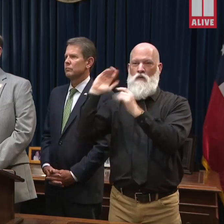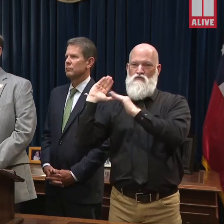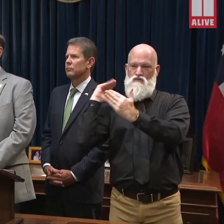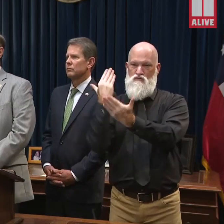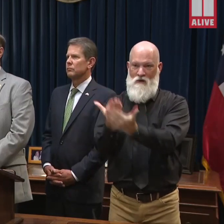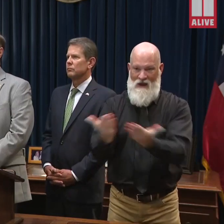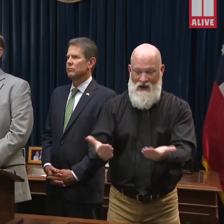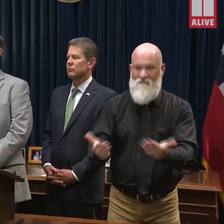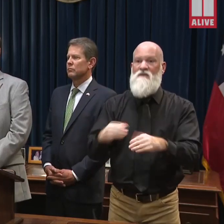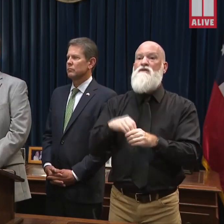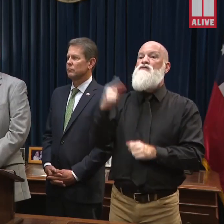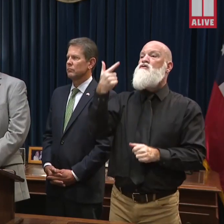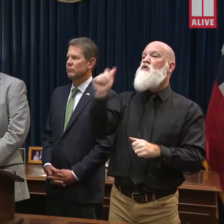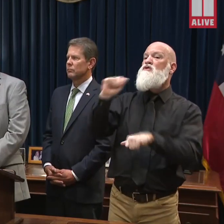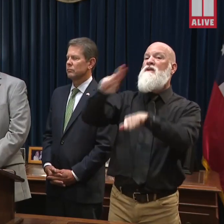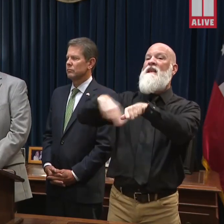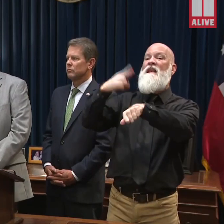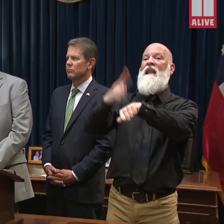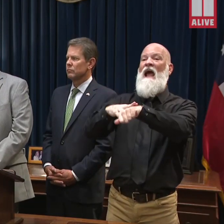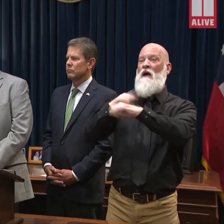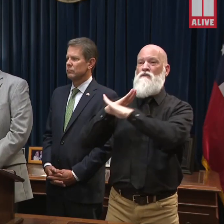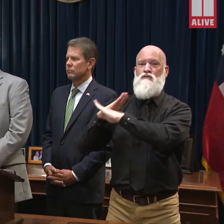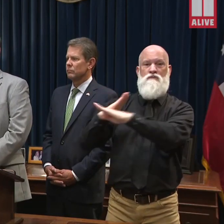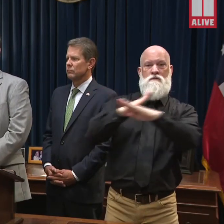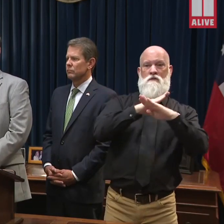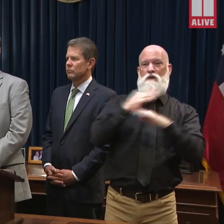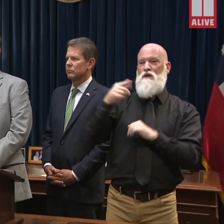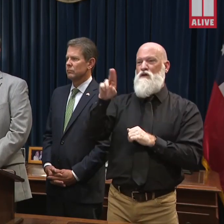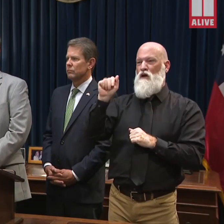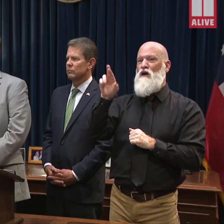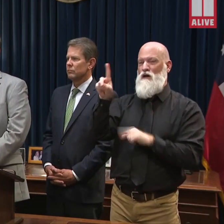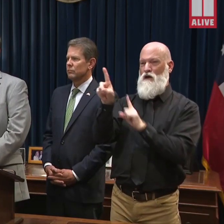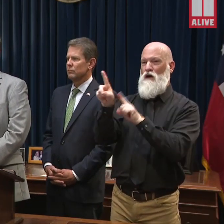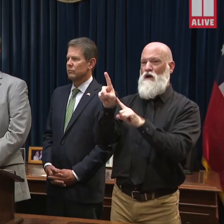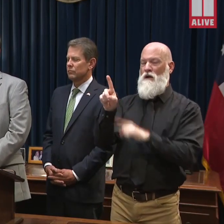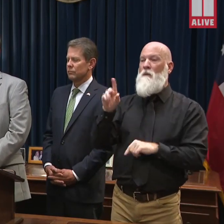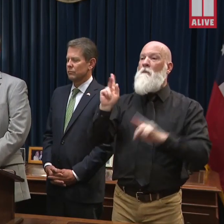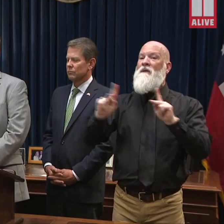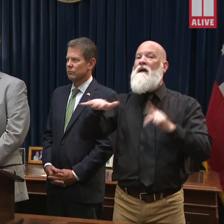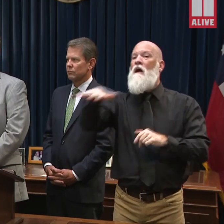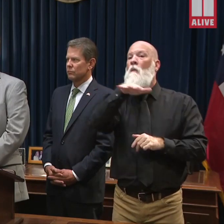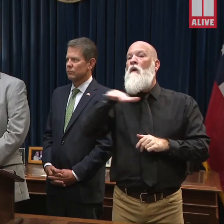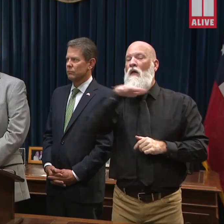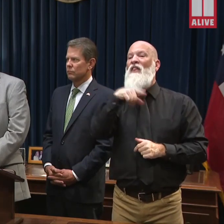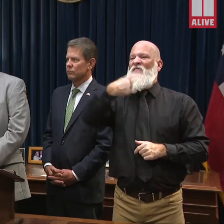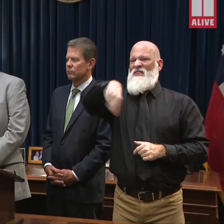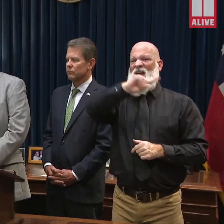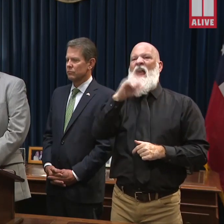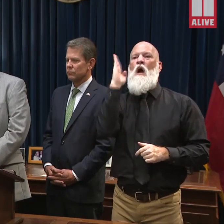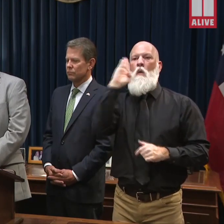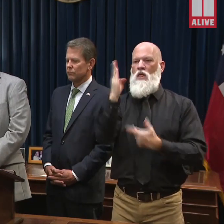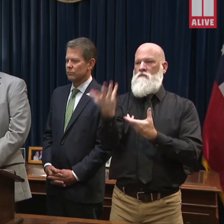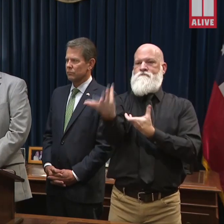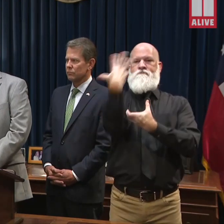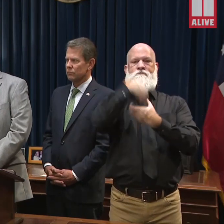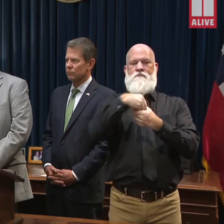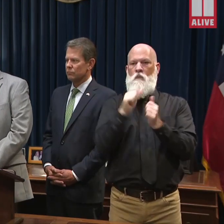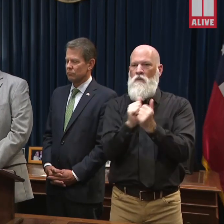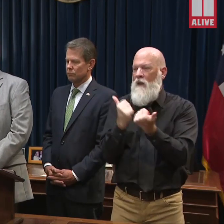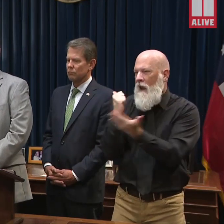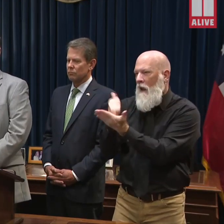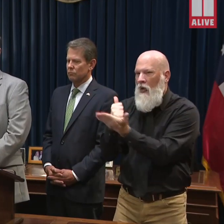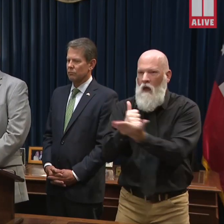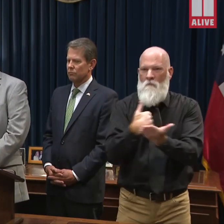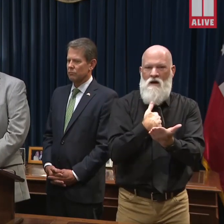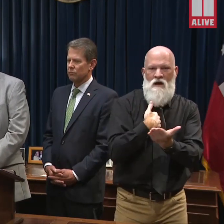that we perhaps will need in the coming days. We're reaching out to the local governments to touch base and see what their